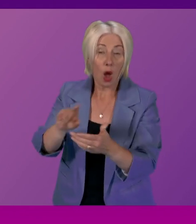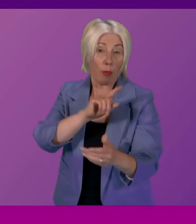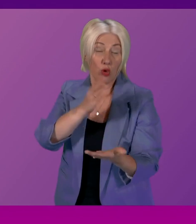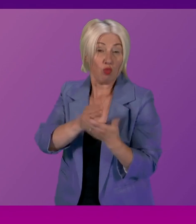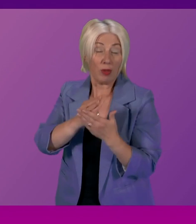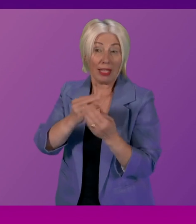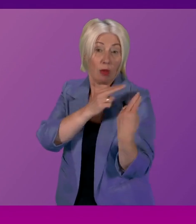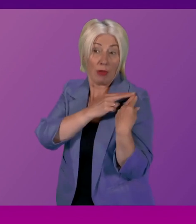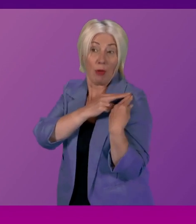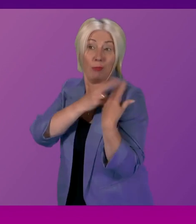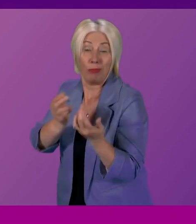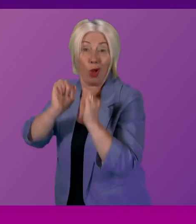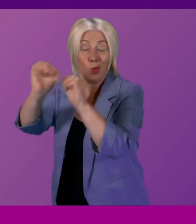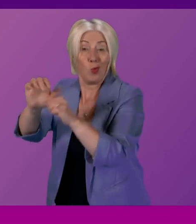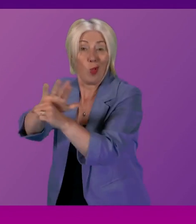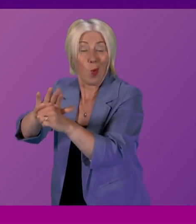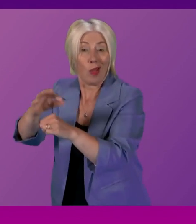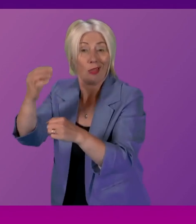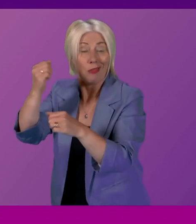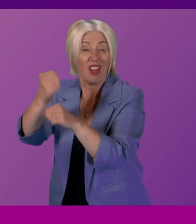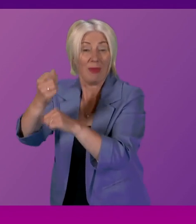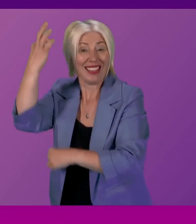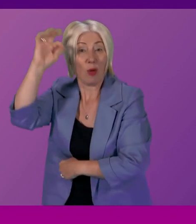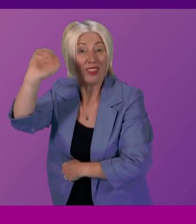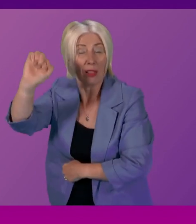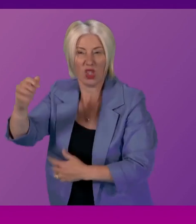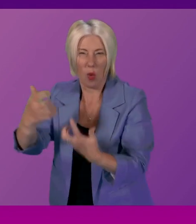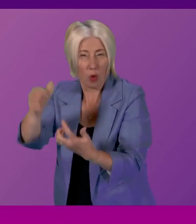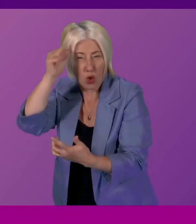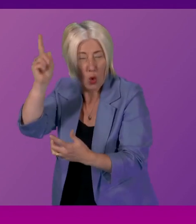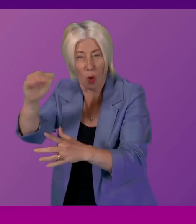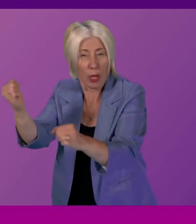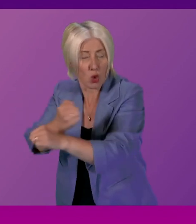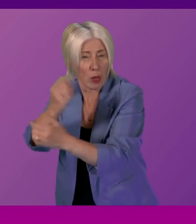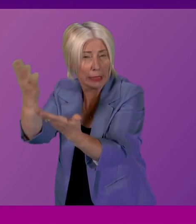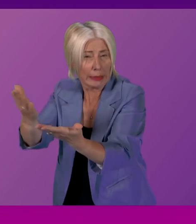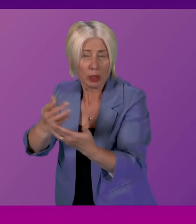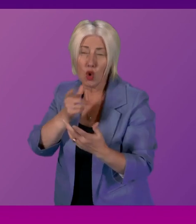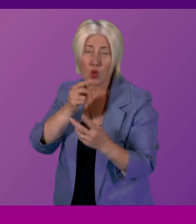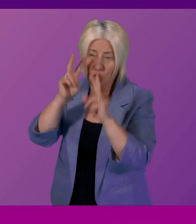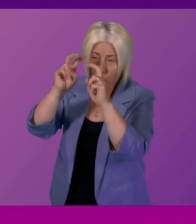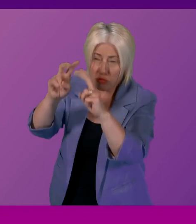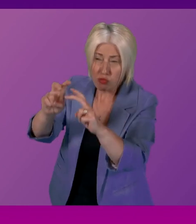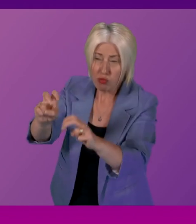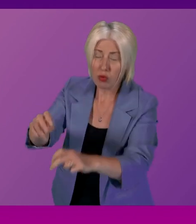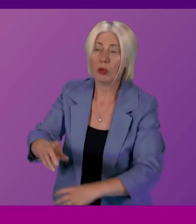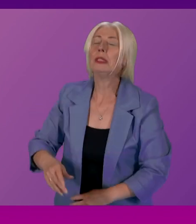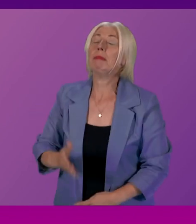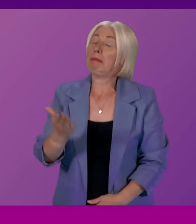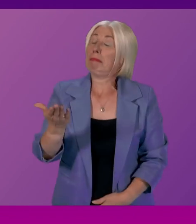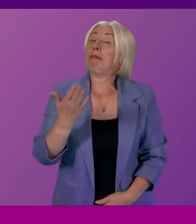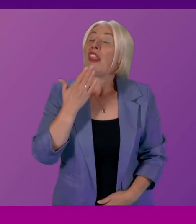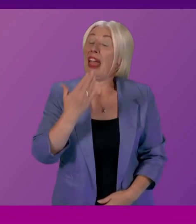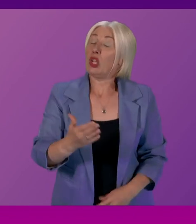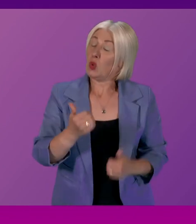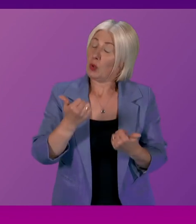with local government? First Minister. I think it's an exceptionally important question and I'm really grateful to Ariane Burgess for asking